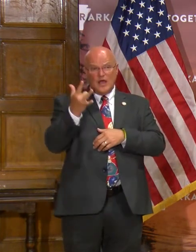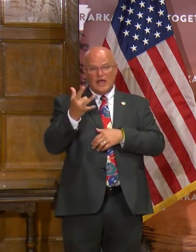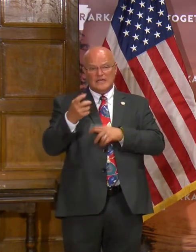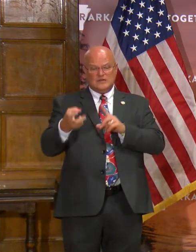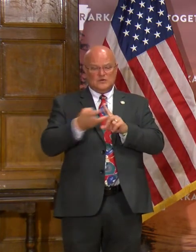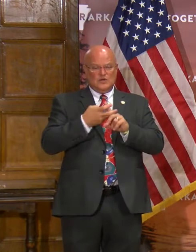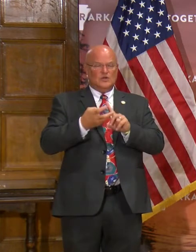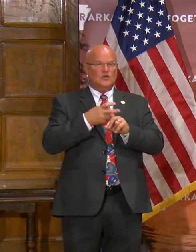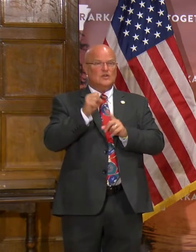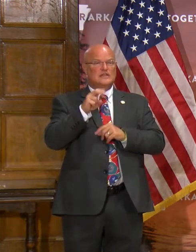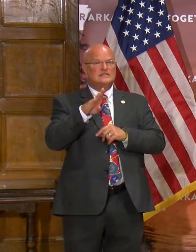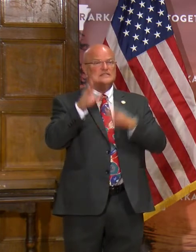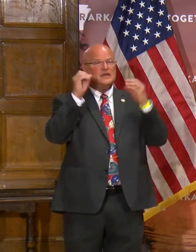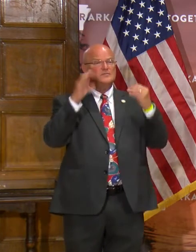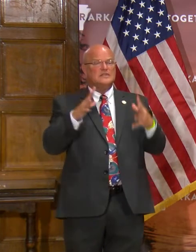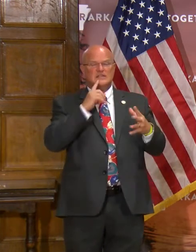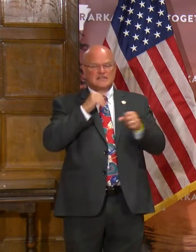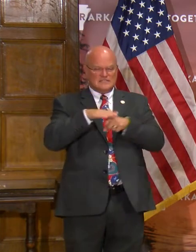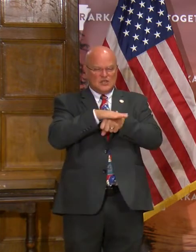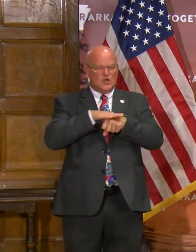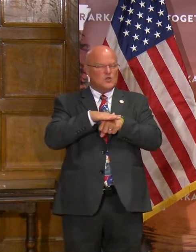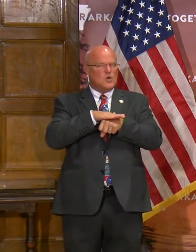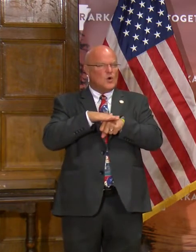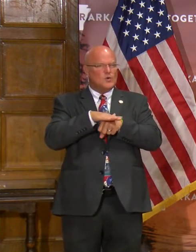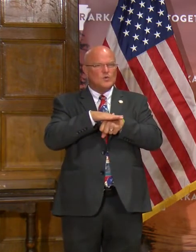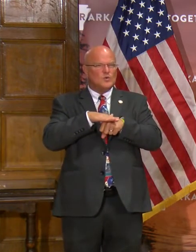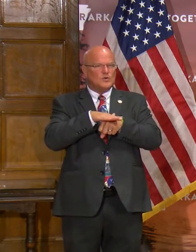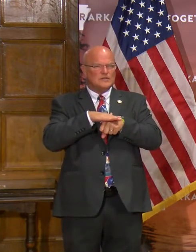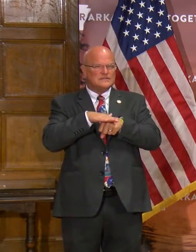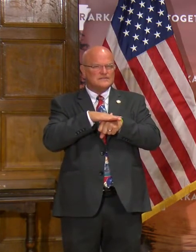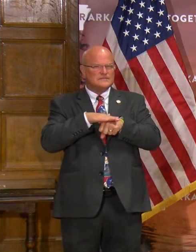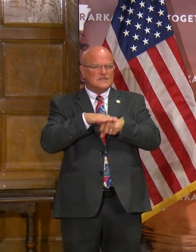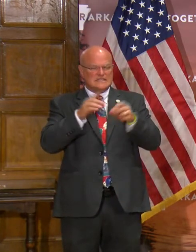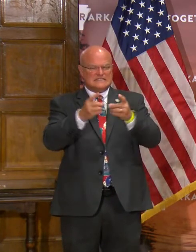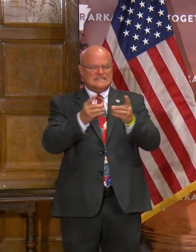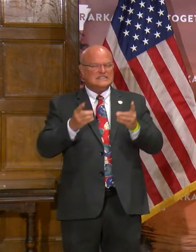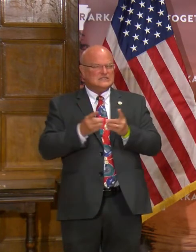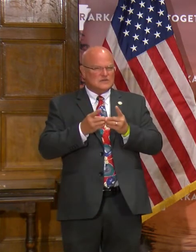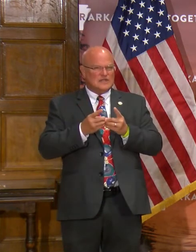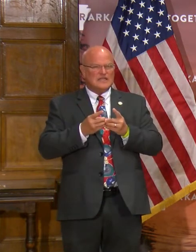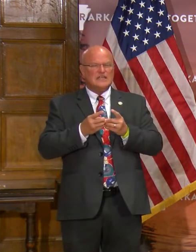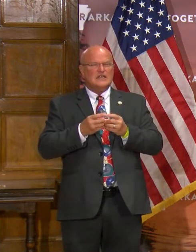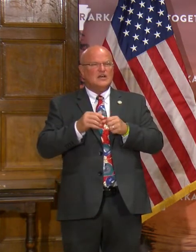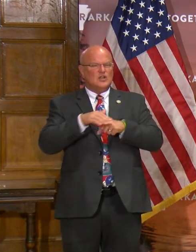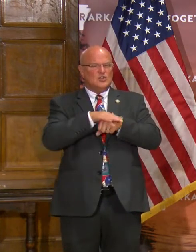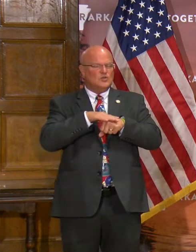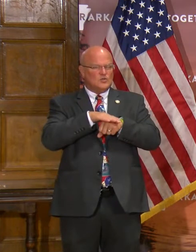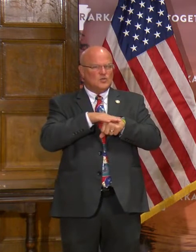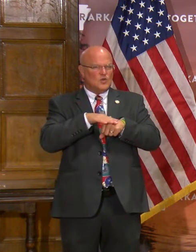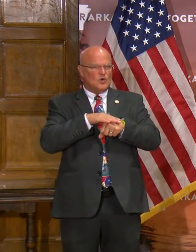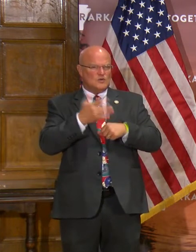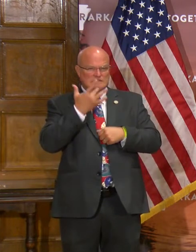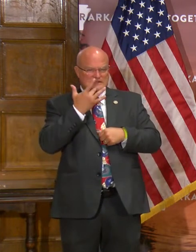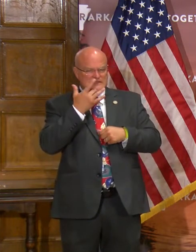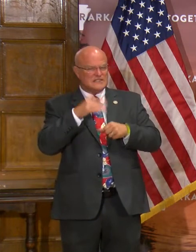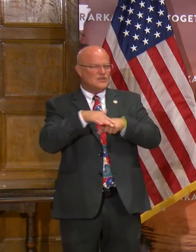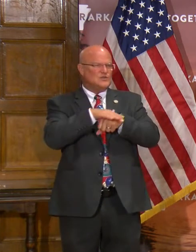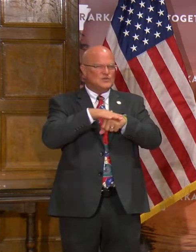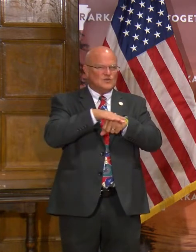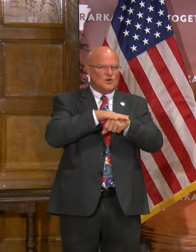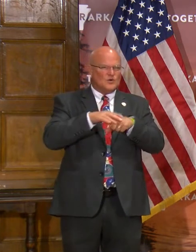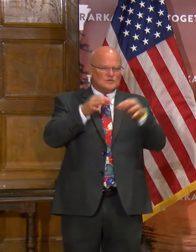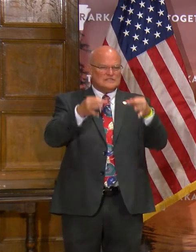substitute teachers is very much a local – has local flavor, has local connotations. It's –